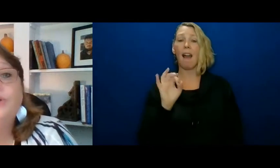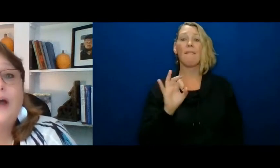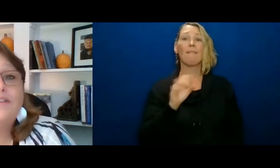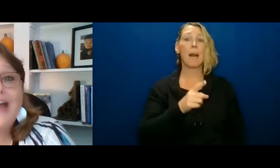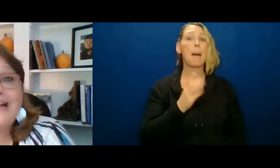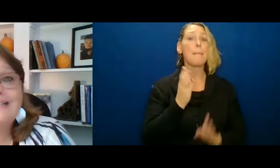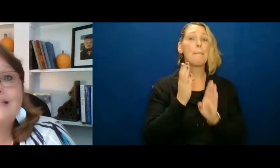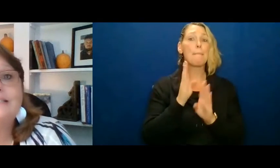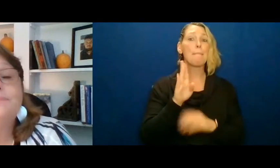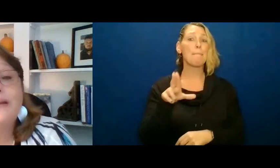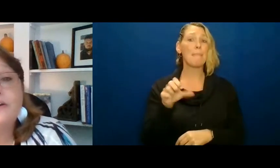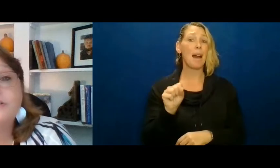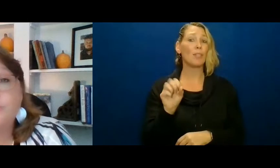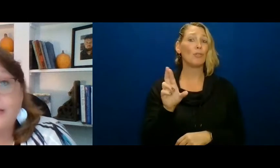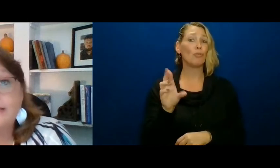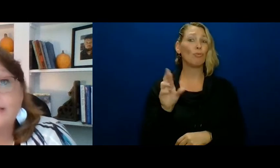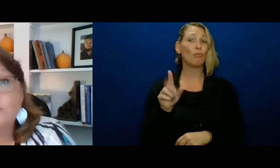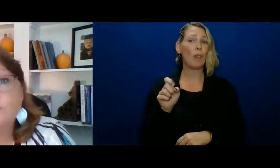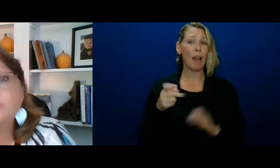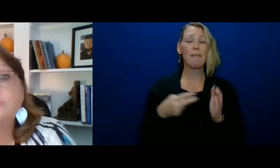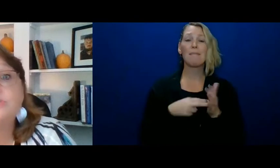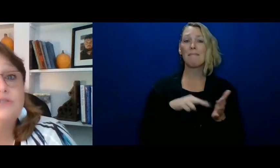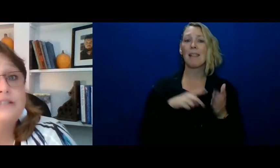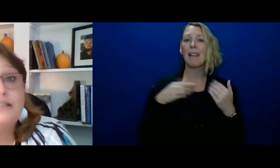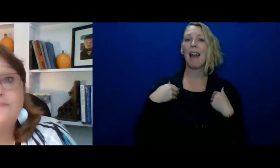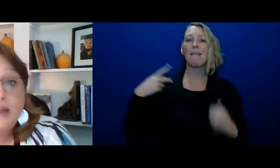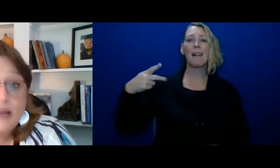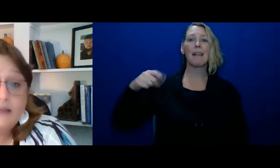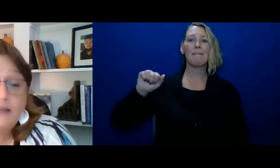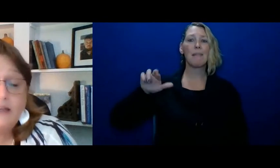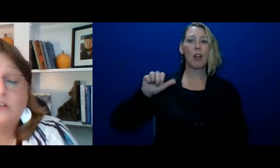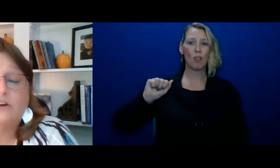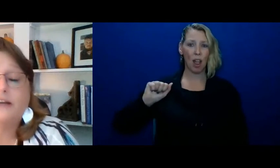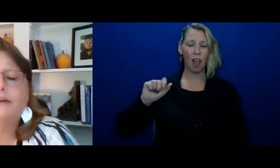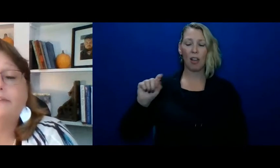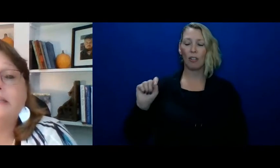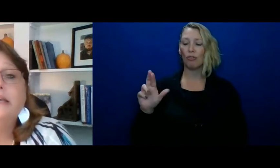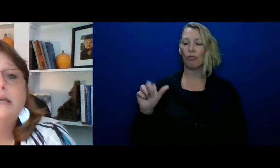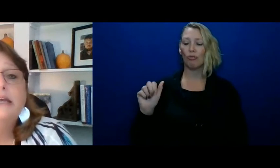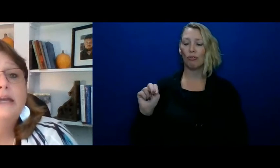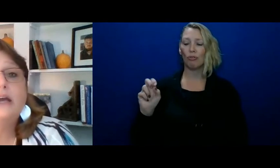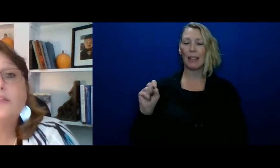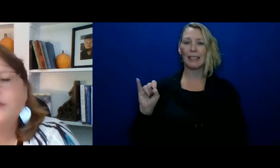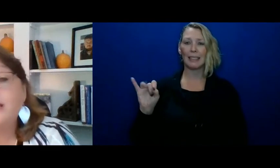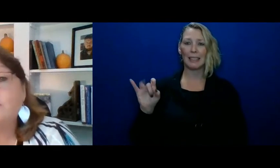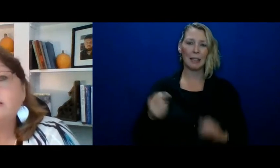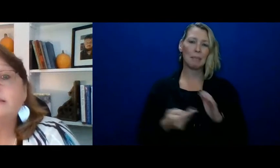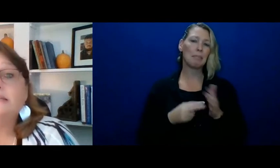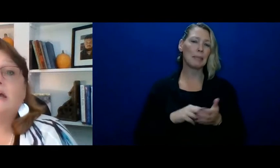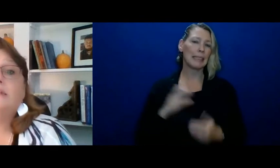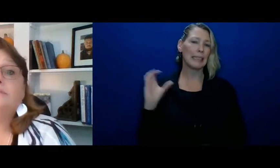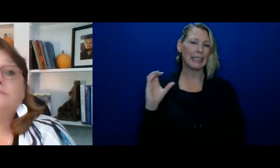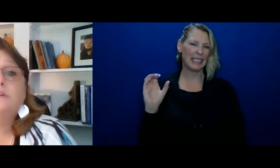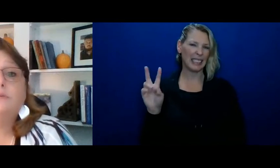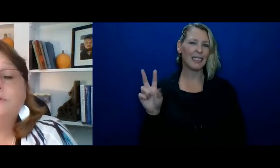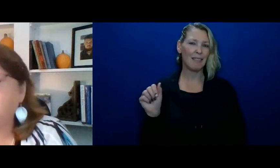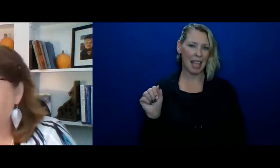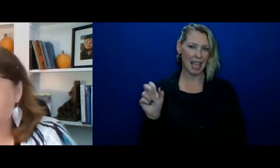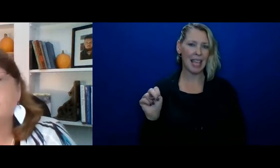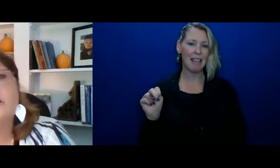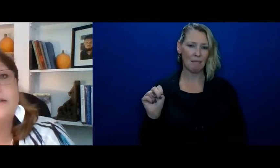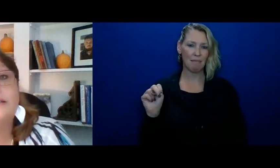you have access to paratransit, which is your C van in Clark County. In other counties and other